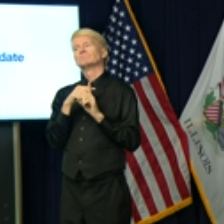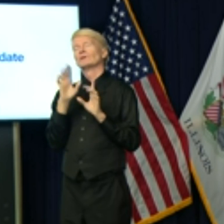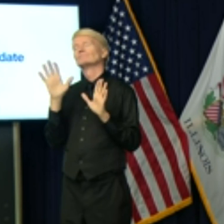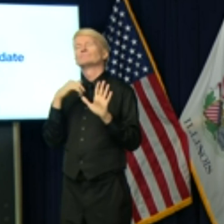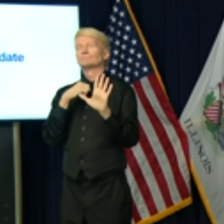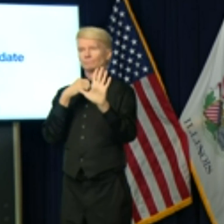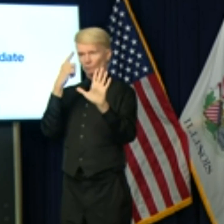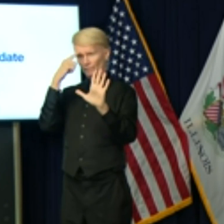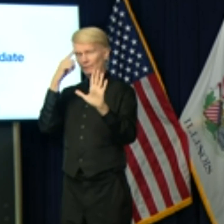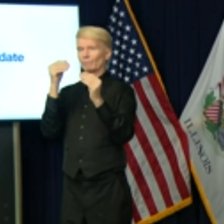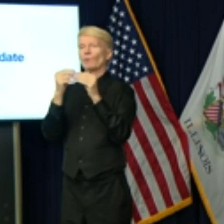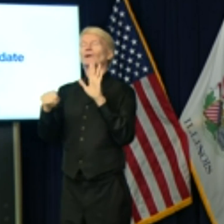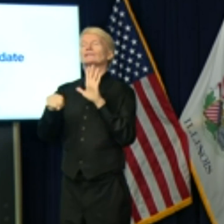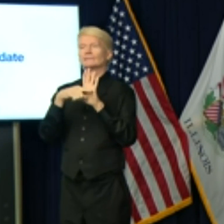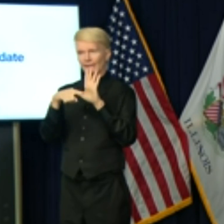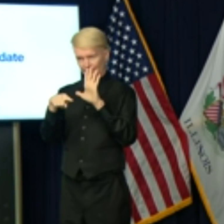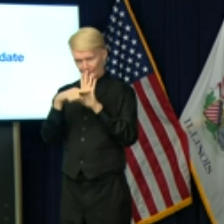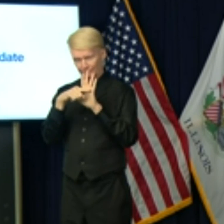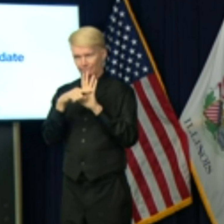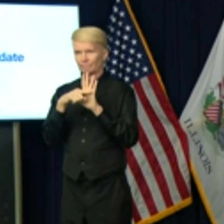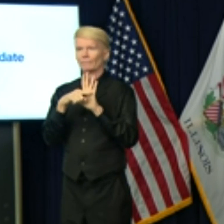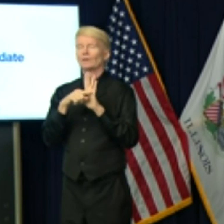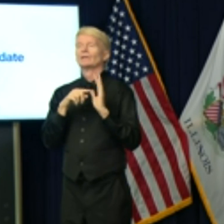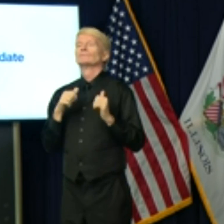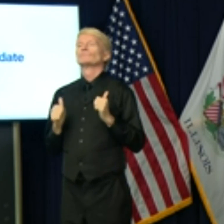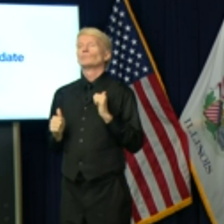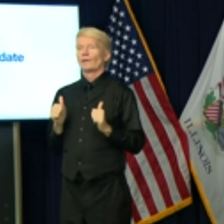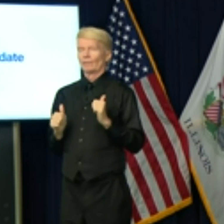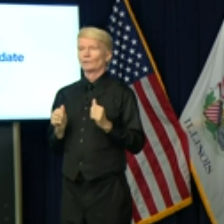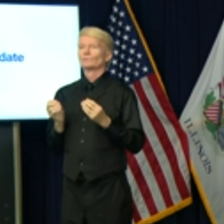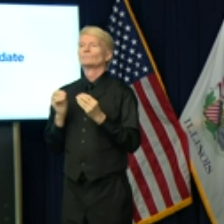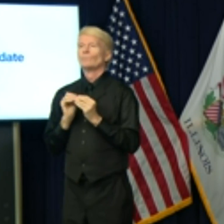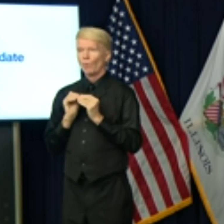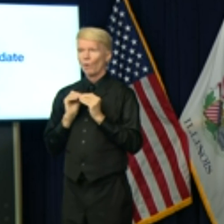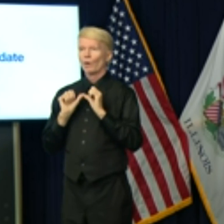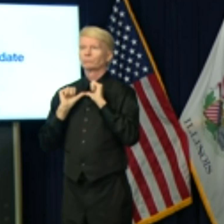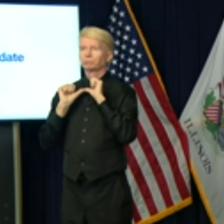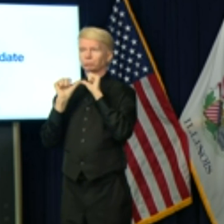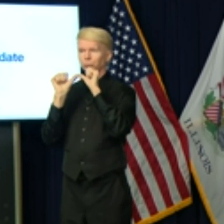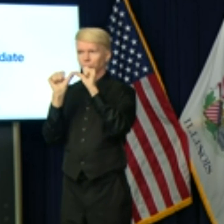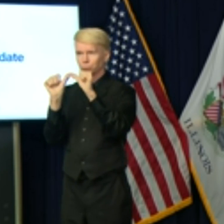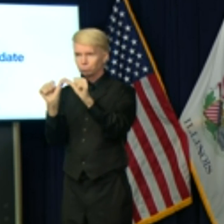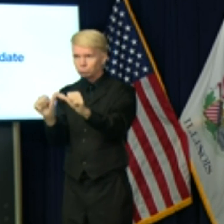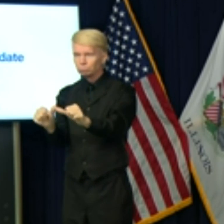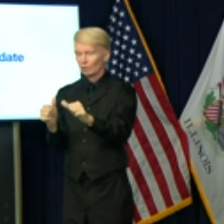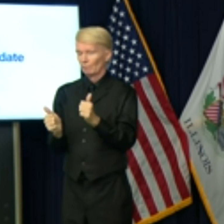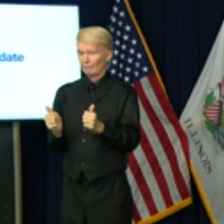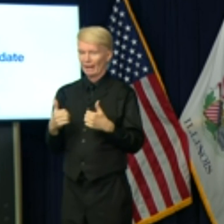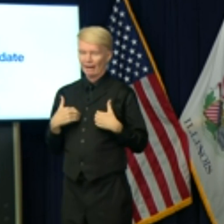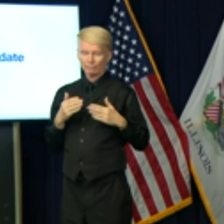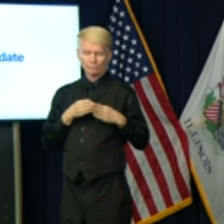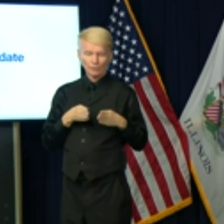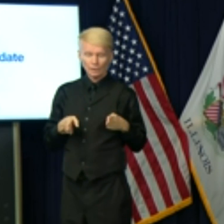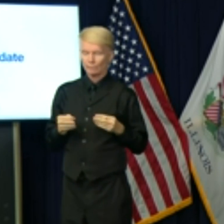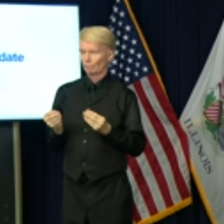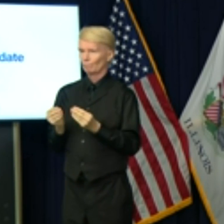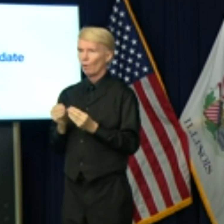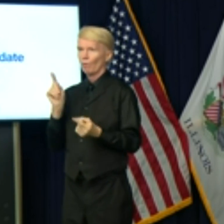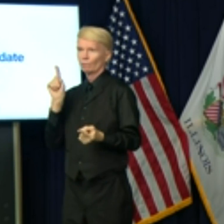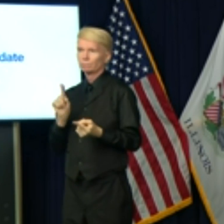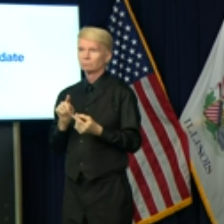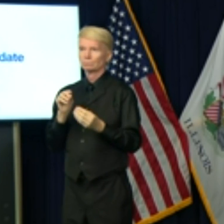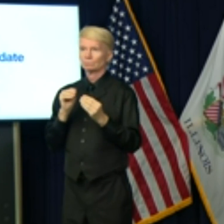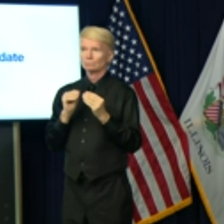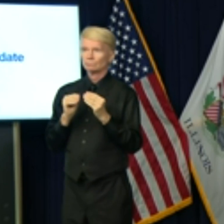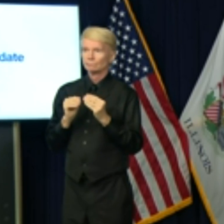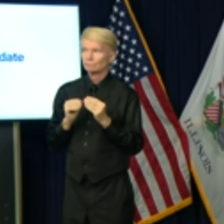in the idea that we would have a – either a prolonged or a – you know, interim periods of more mitigations. MS.